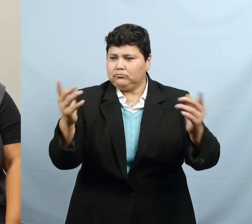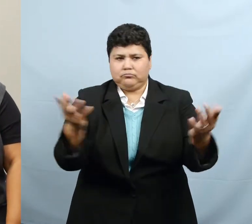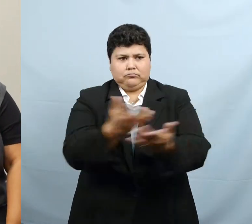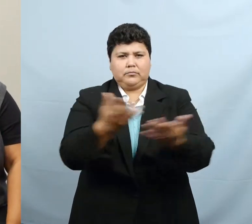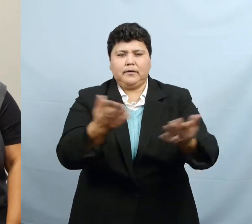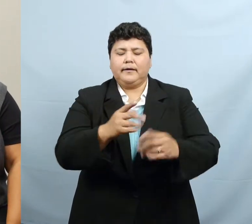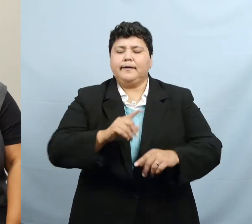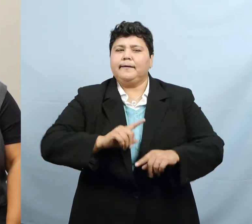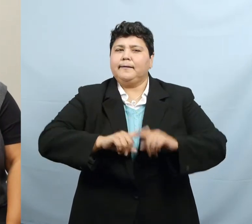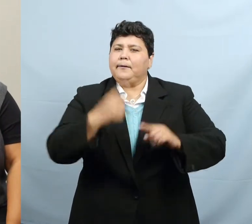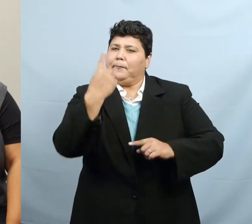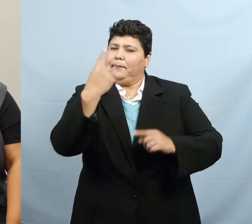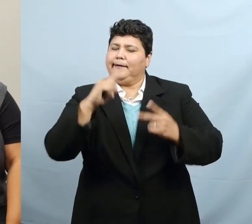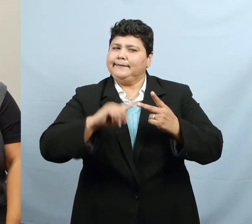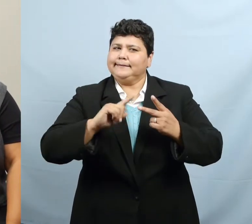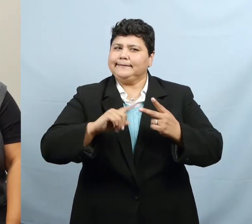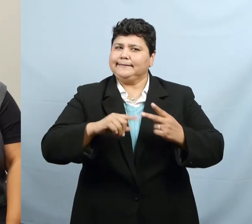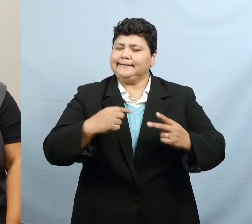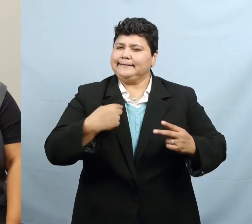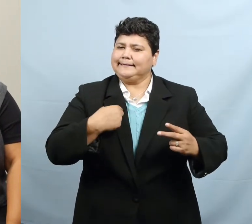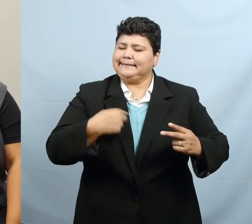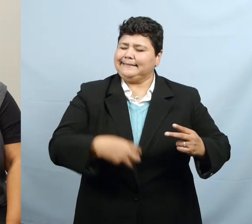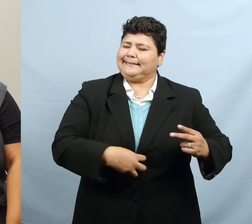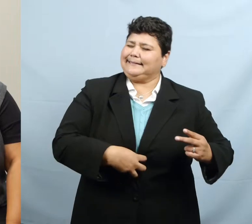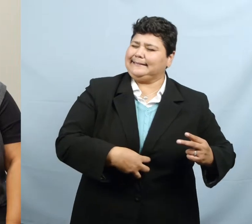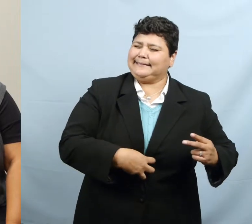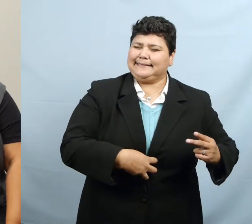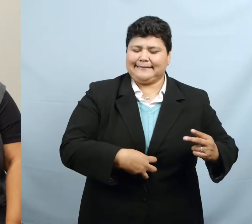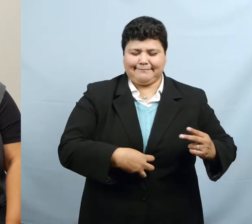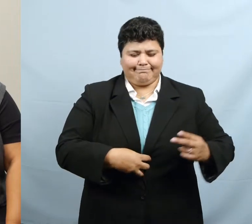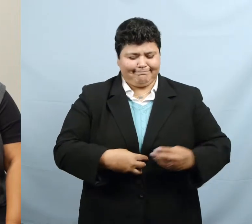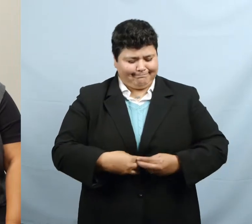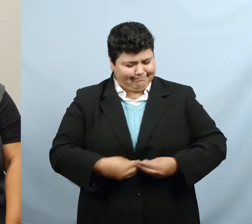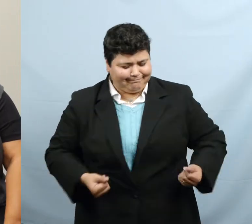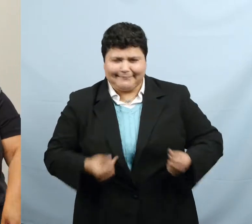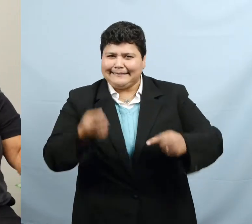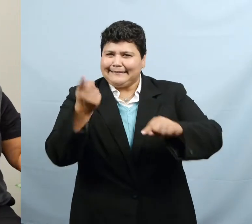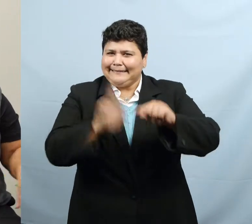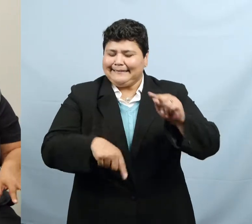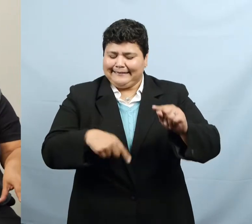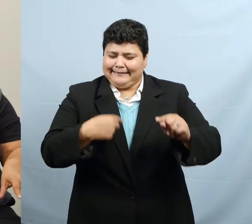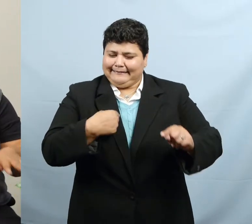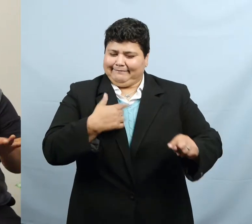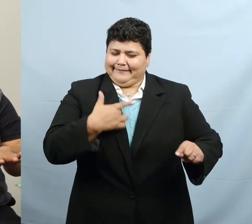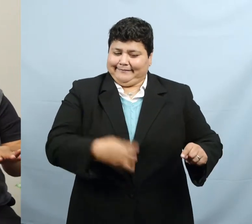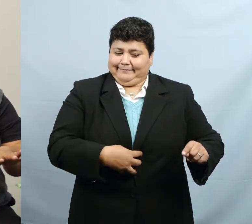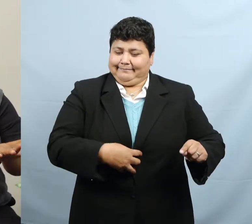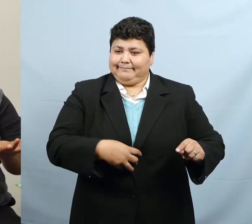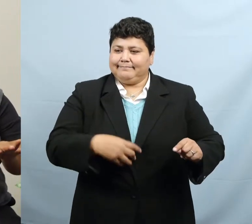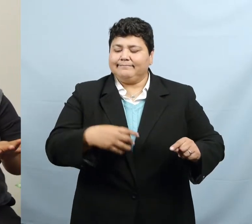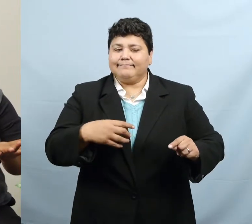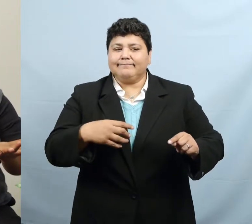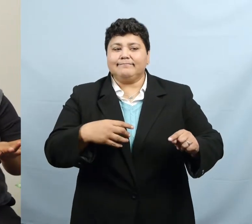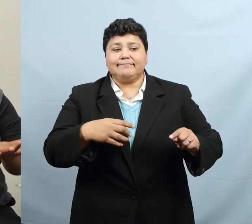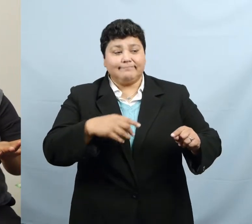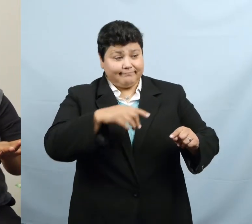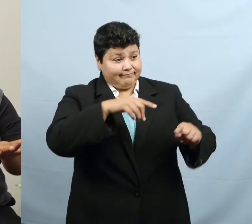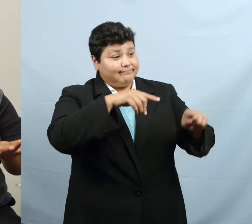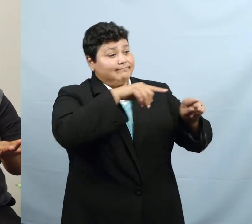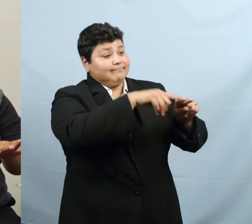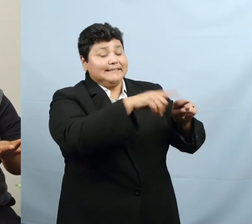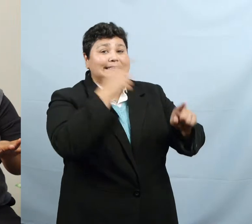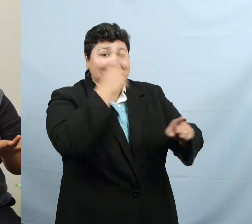can't shake off right now. I still feel that perhaps of all the participants, Angel may have